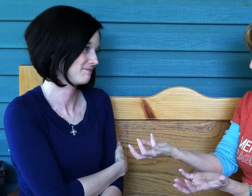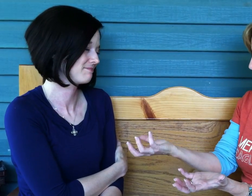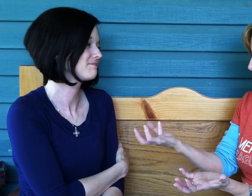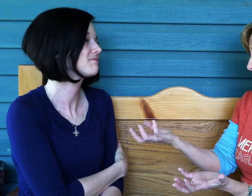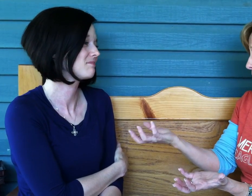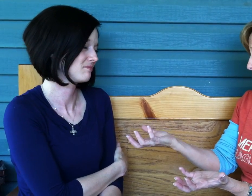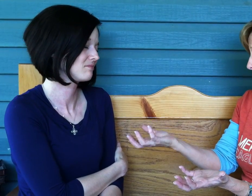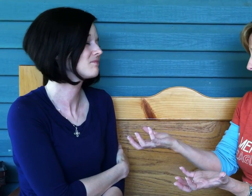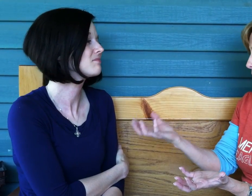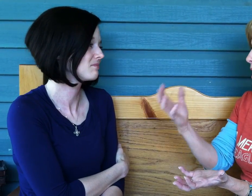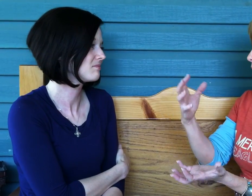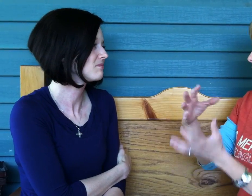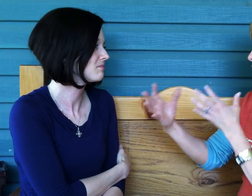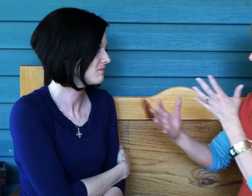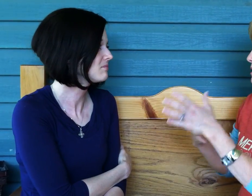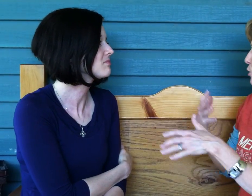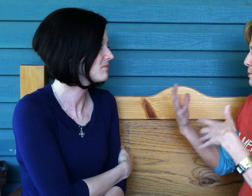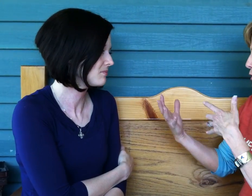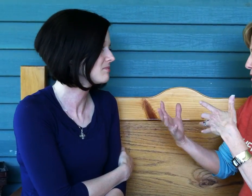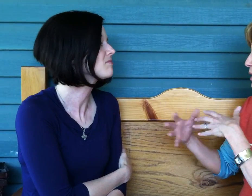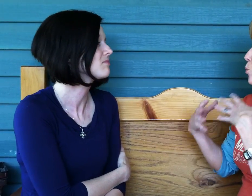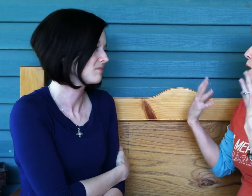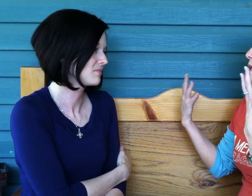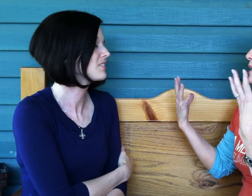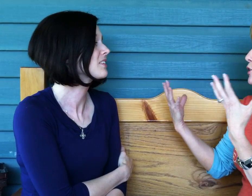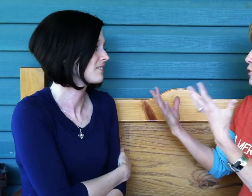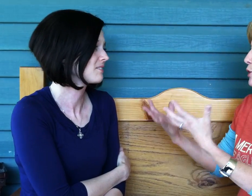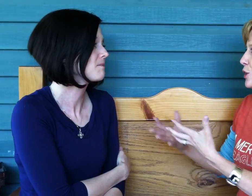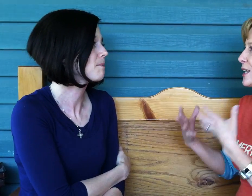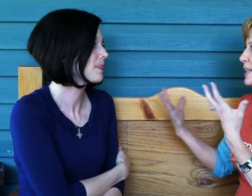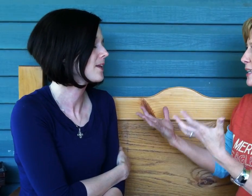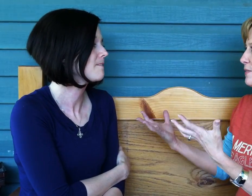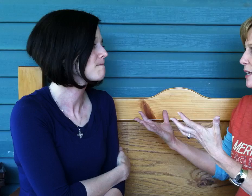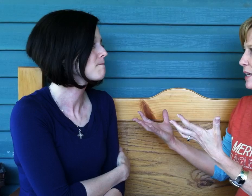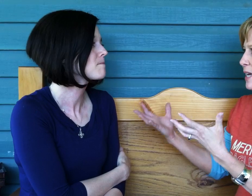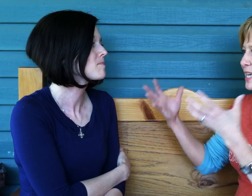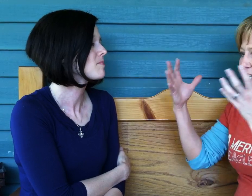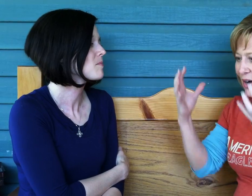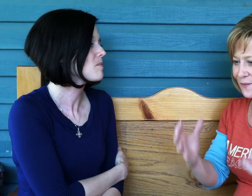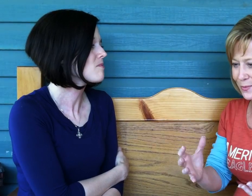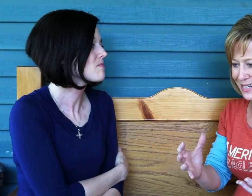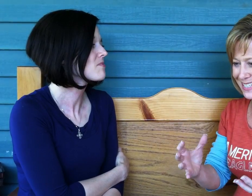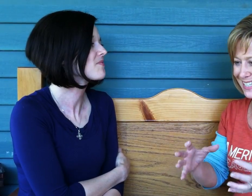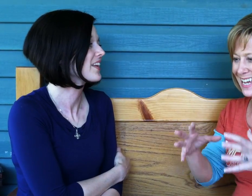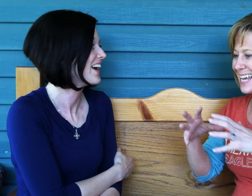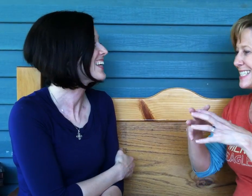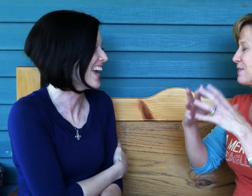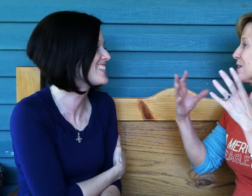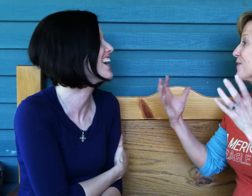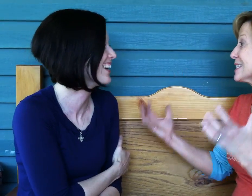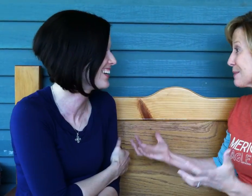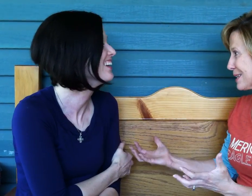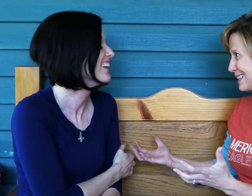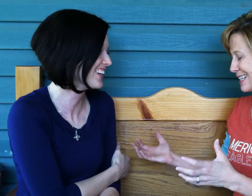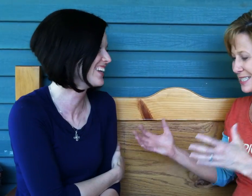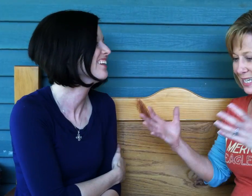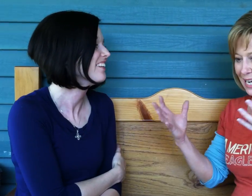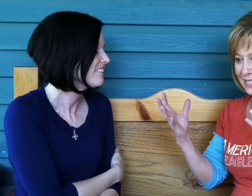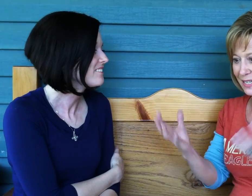spirit is life and peace. And these scriptures, like what you're learning and living is a confirmation. It's giving visibility to God's